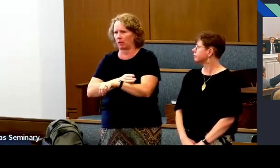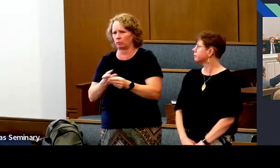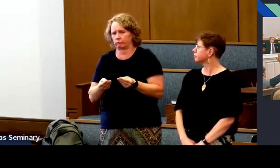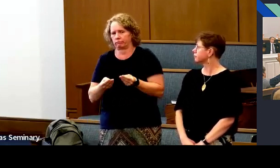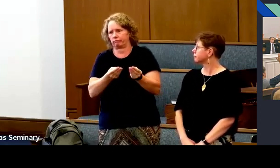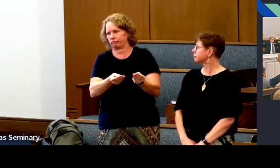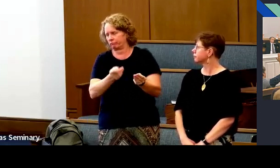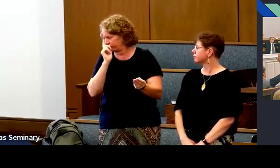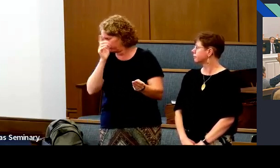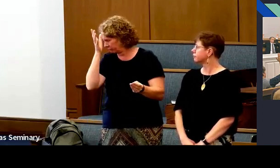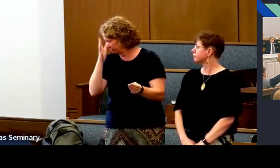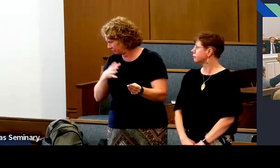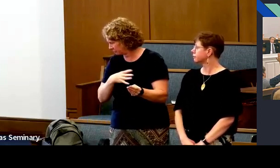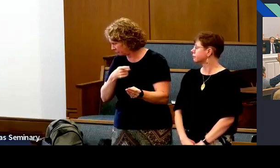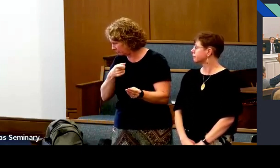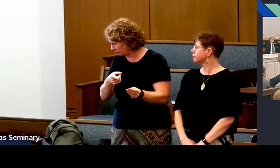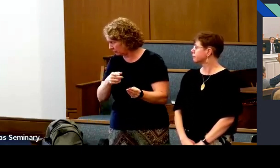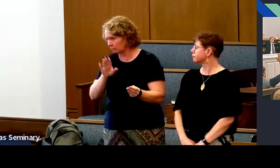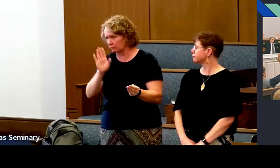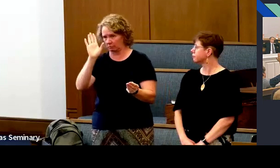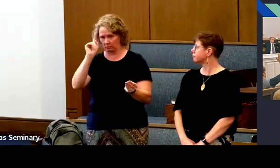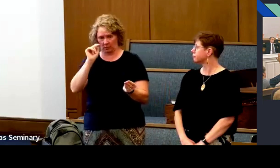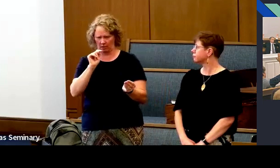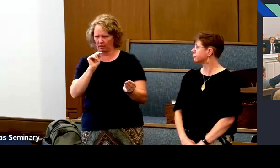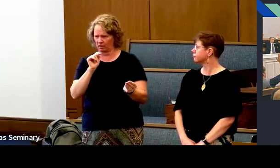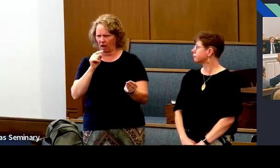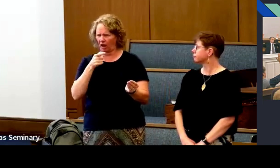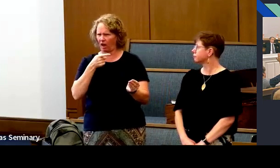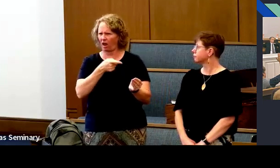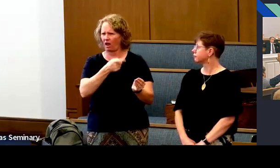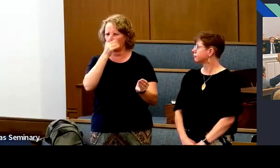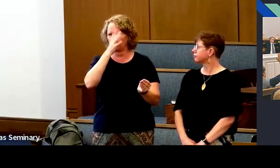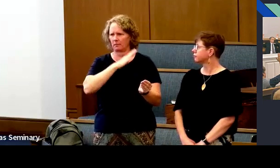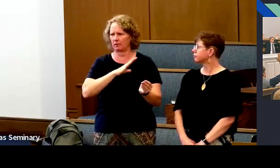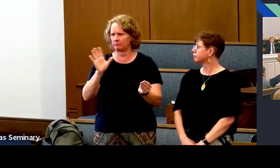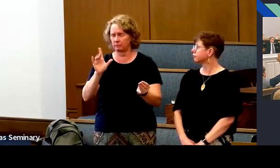a cherished, necessary power.